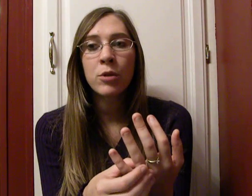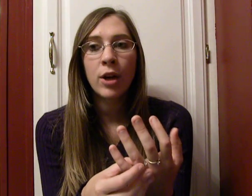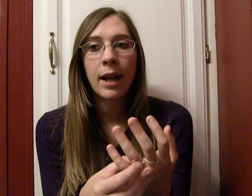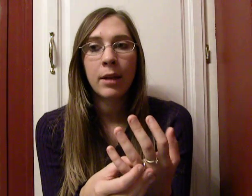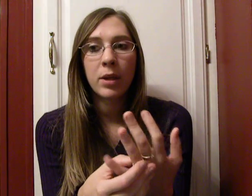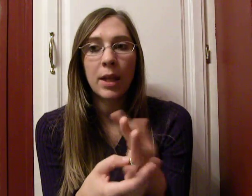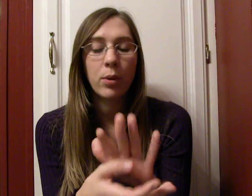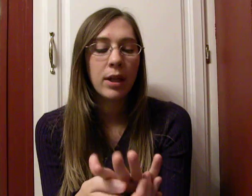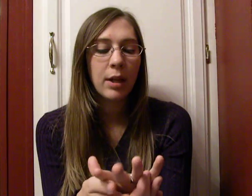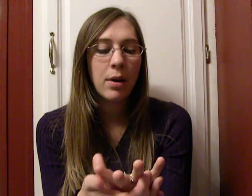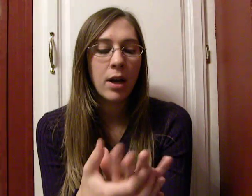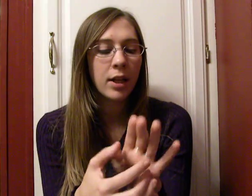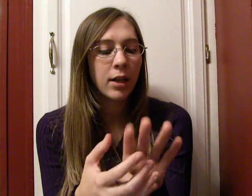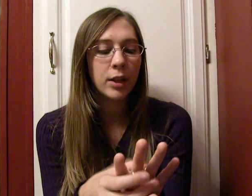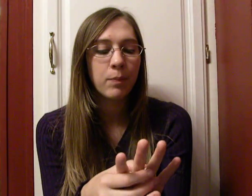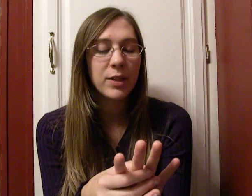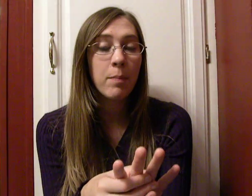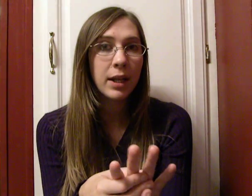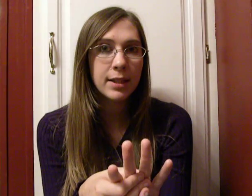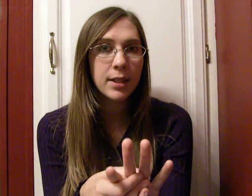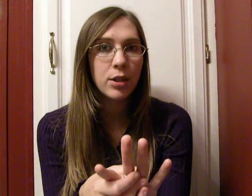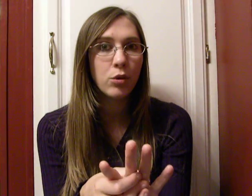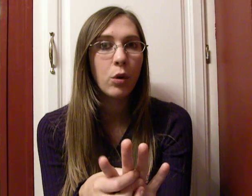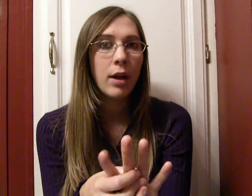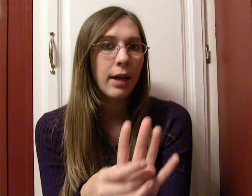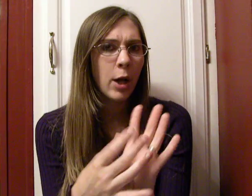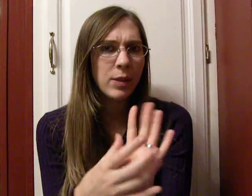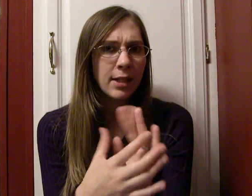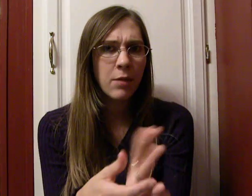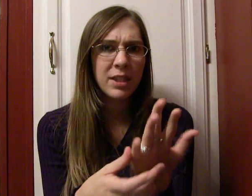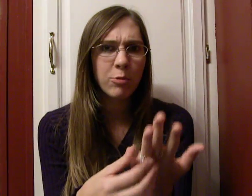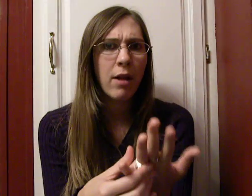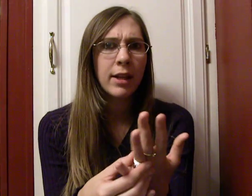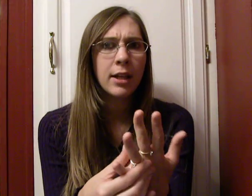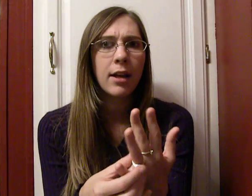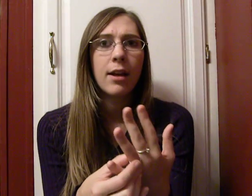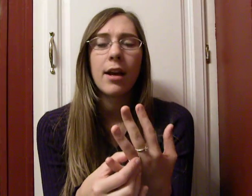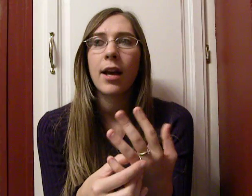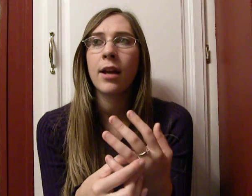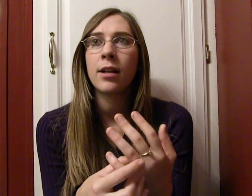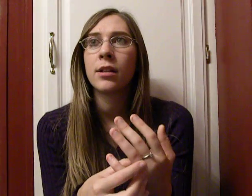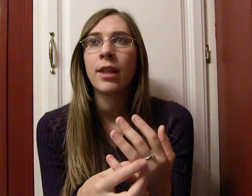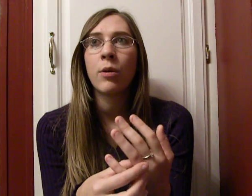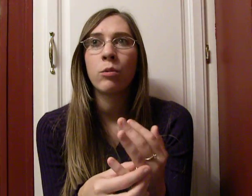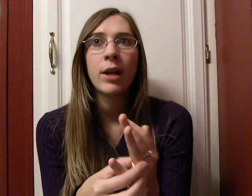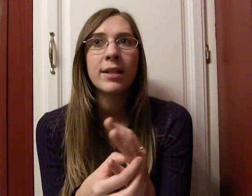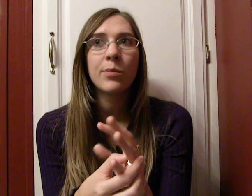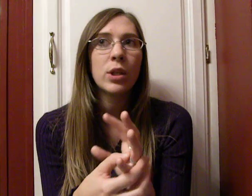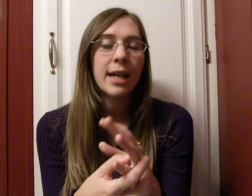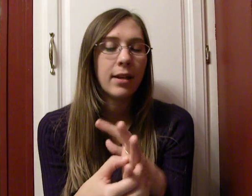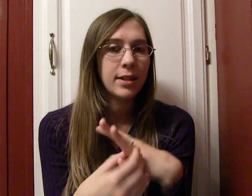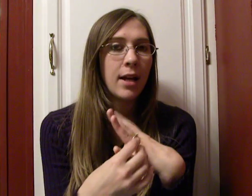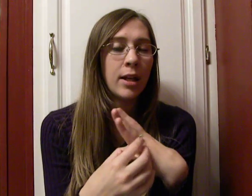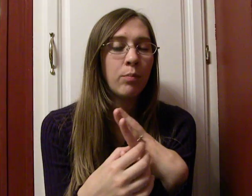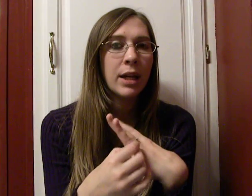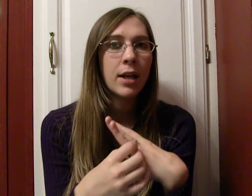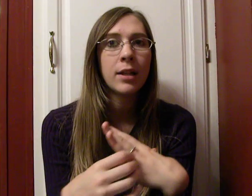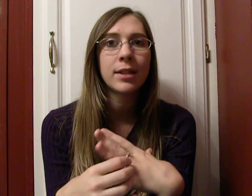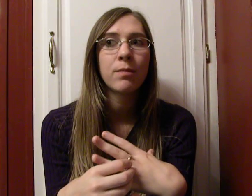kept trying, but they put him on, um, some medicine to help take down the swelling, and they were running some more tests on him, because,